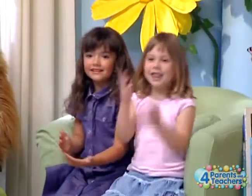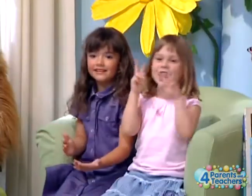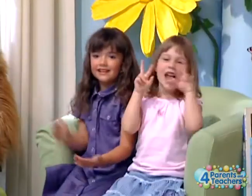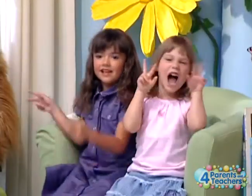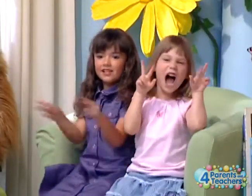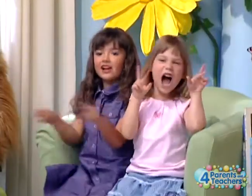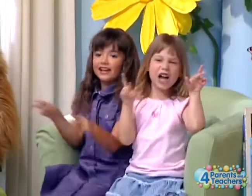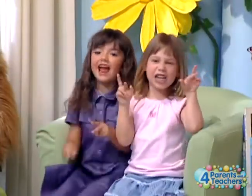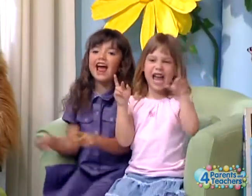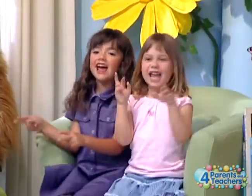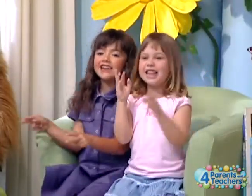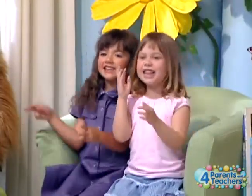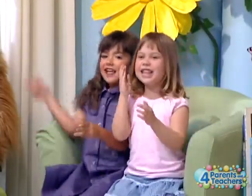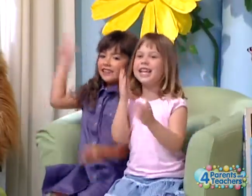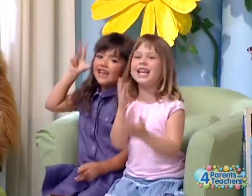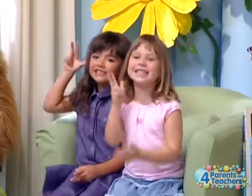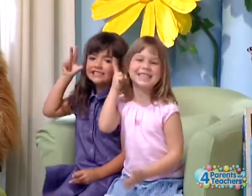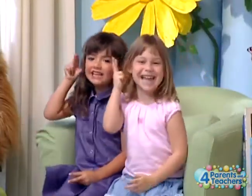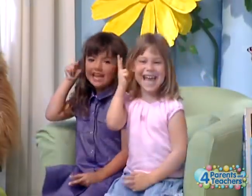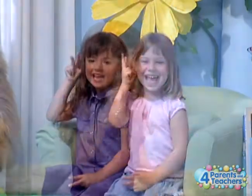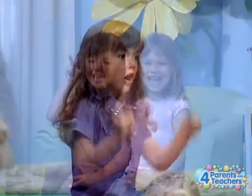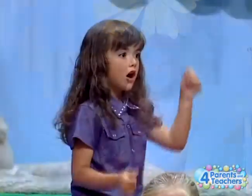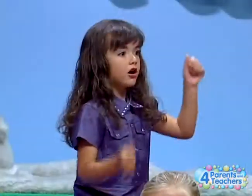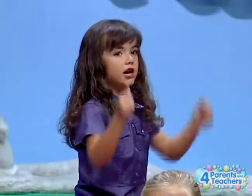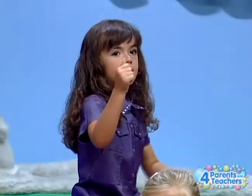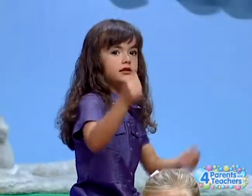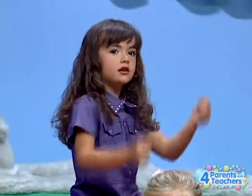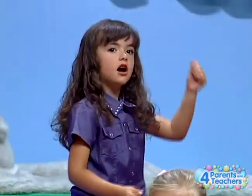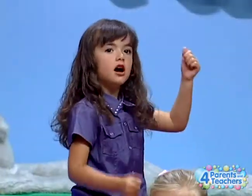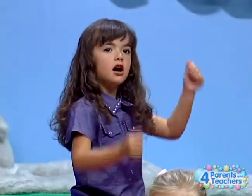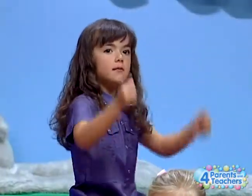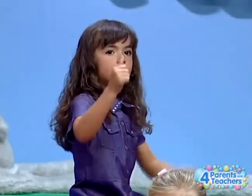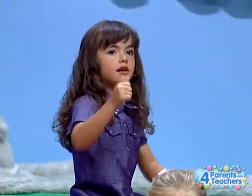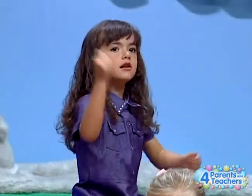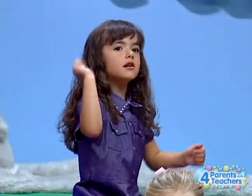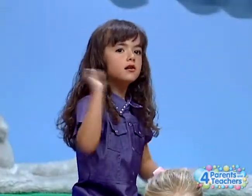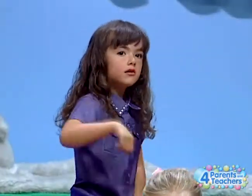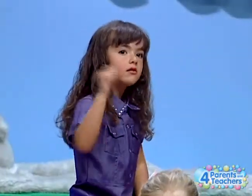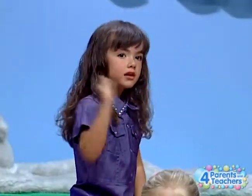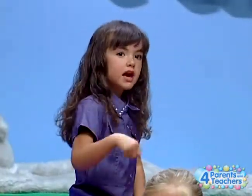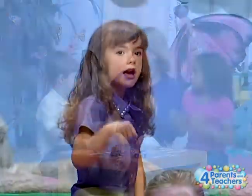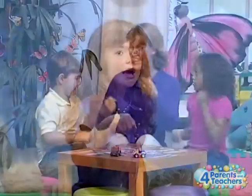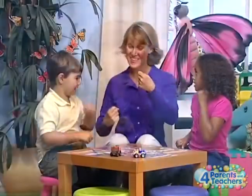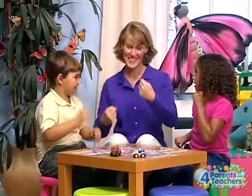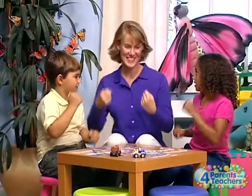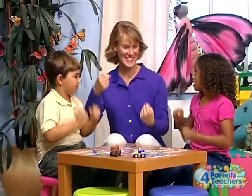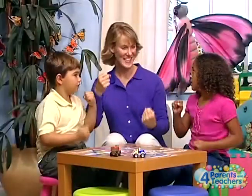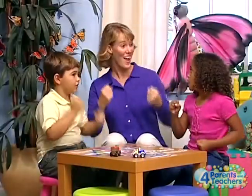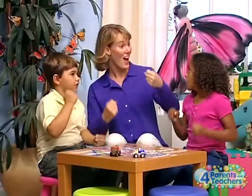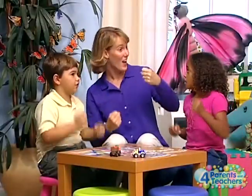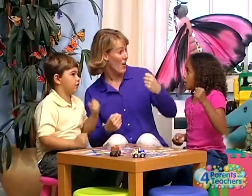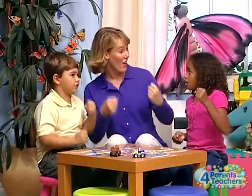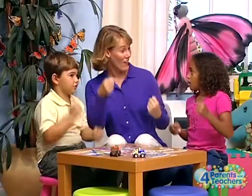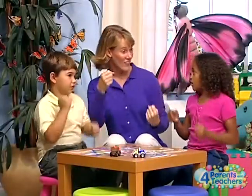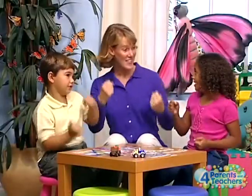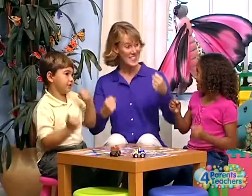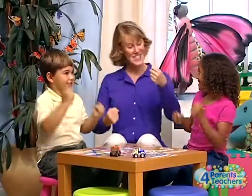Look and listen. Car is a coming, oh yeah. Car is a